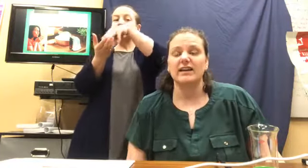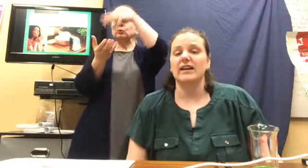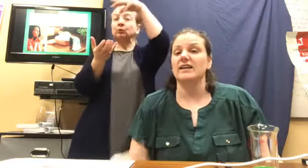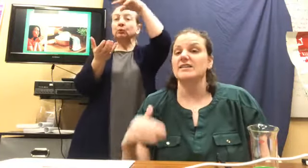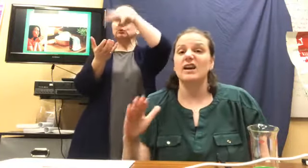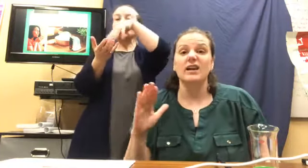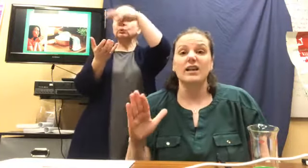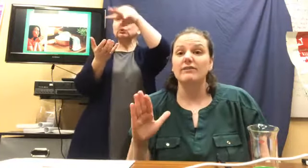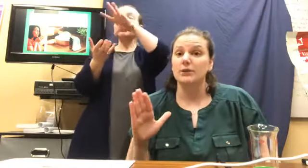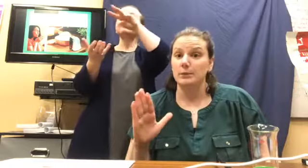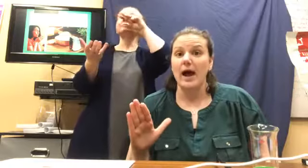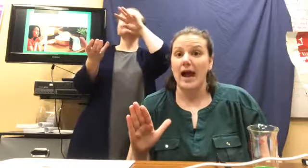And it's going to love you back.